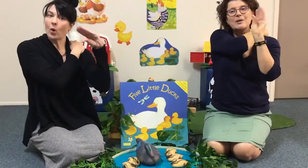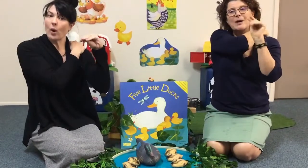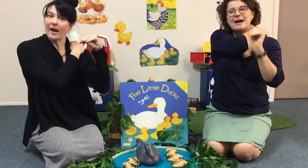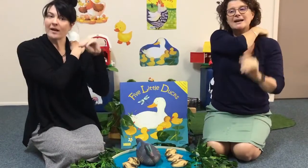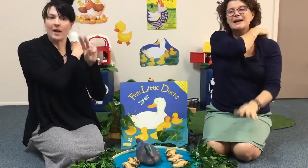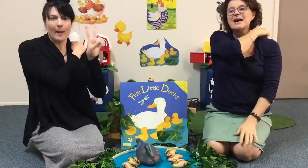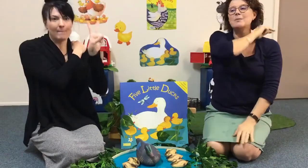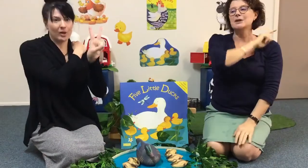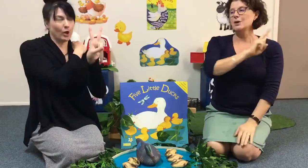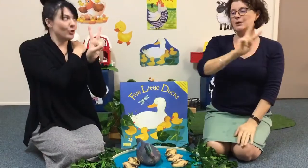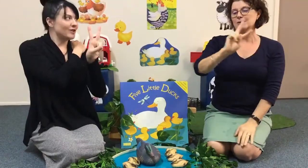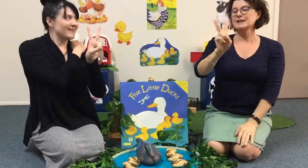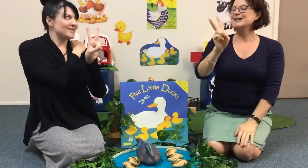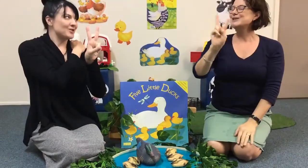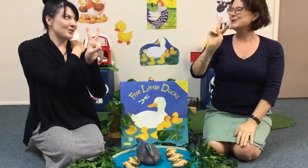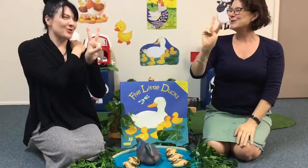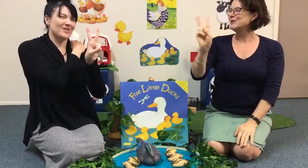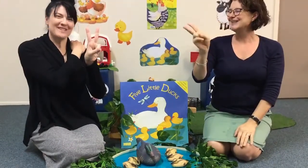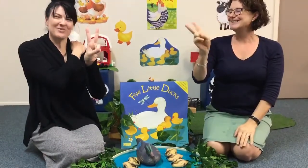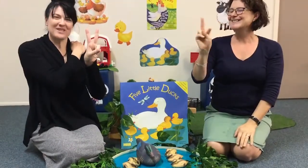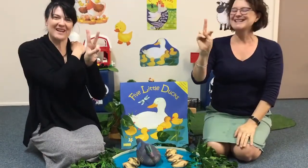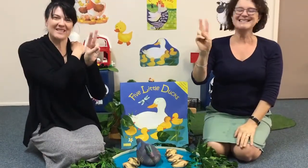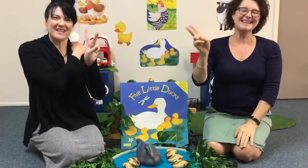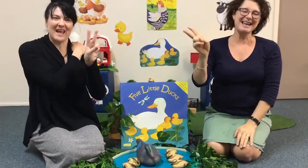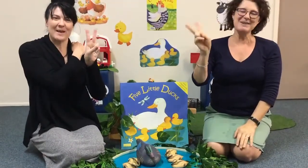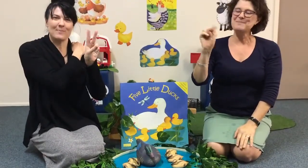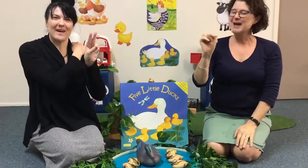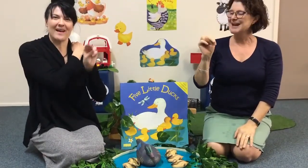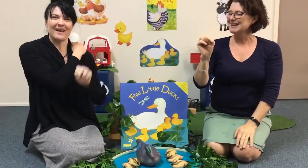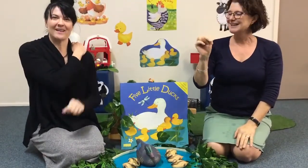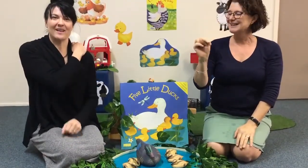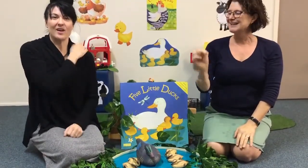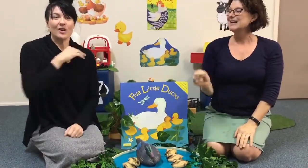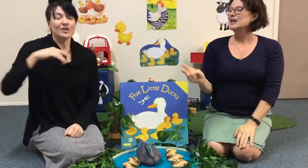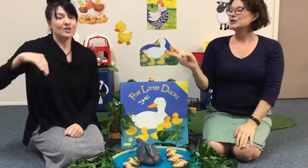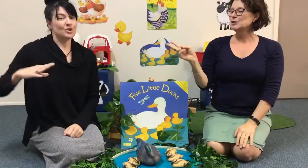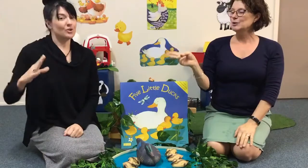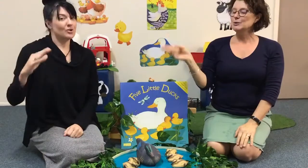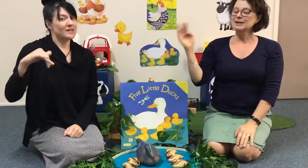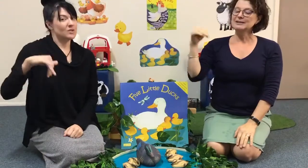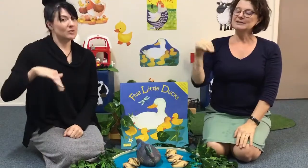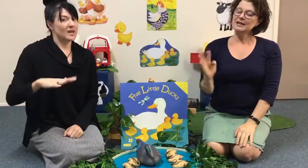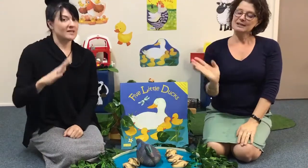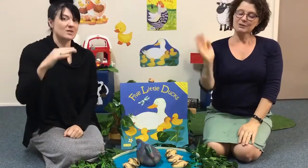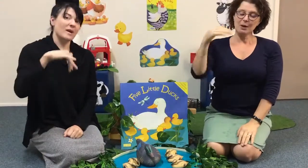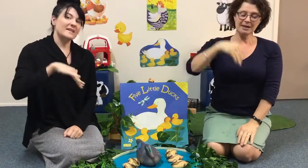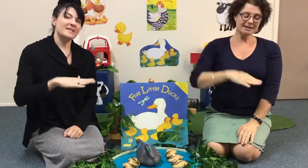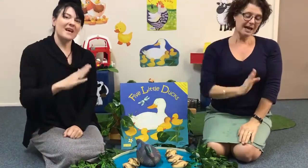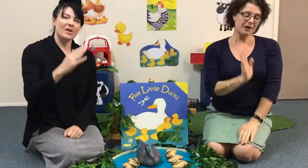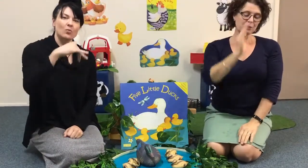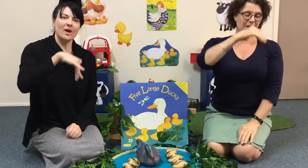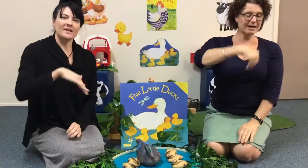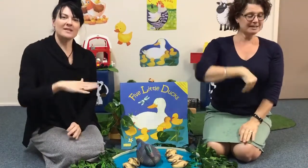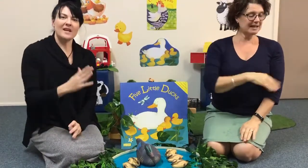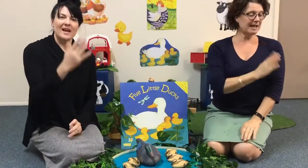quack But only two little ducks came back Two Little Ducks went out one day